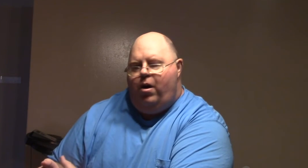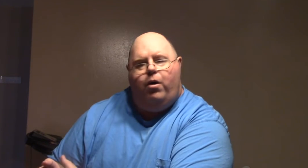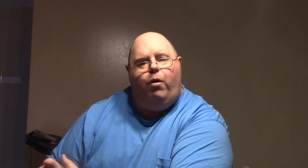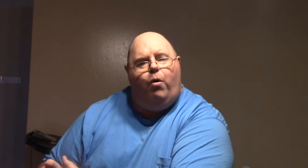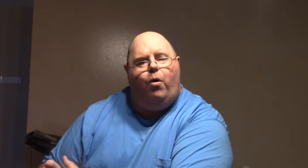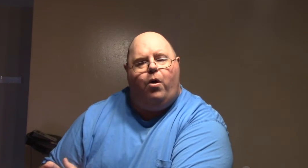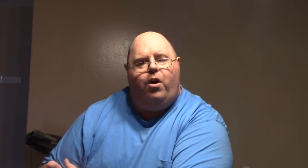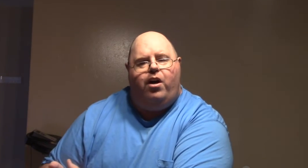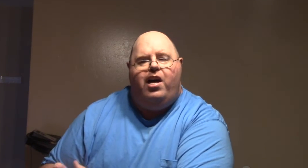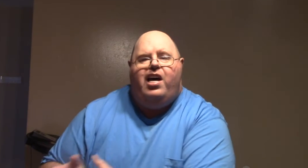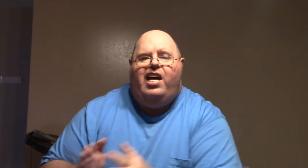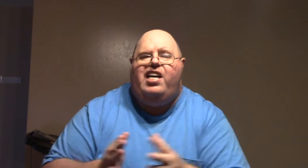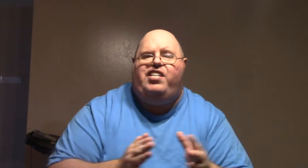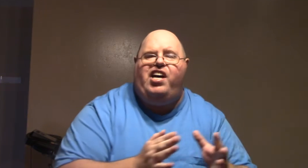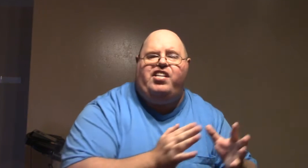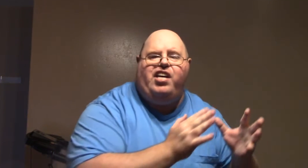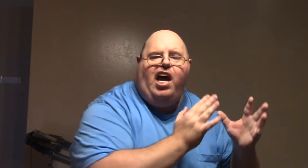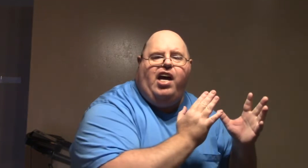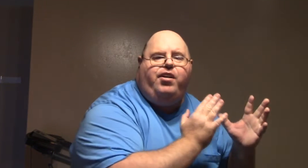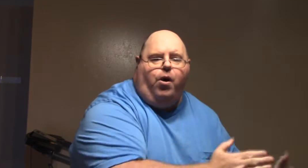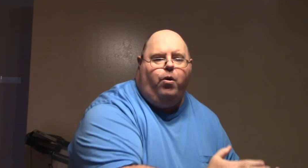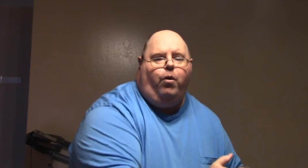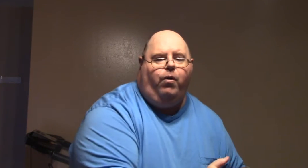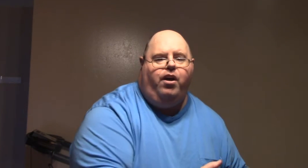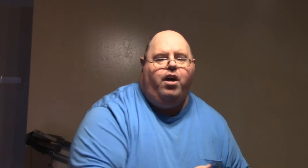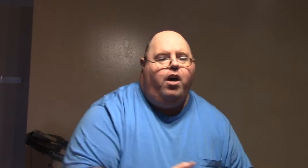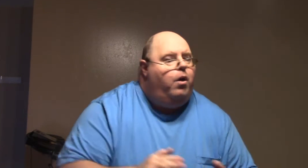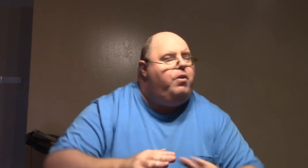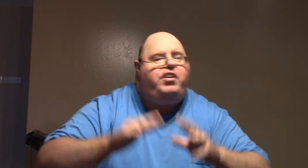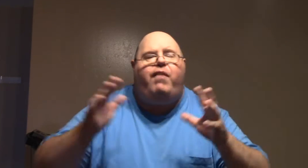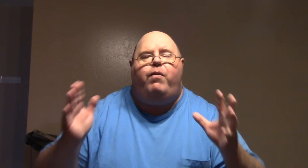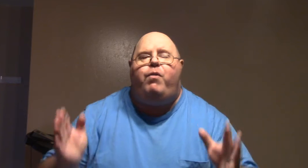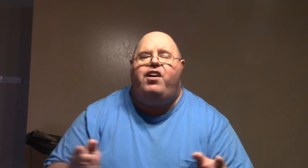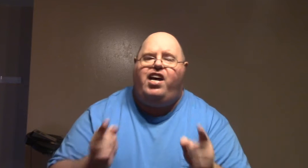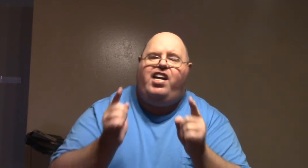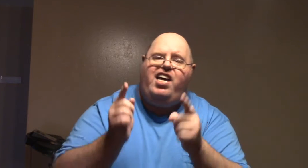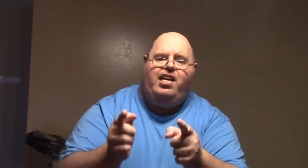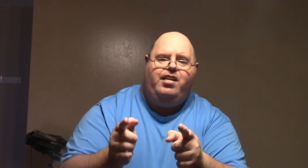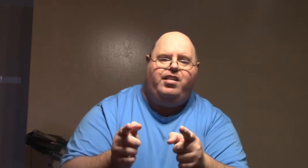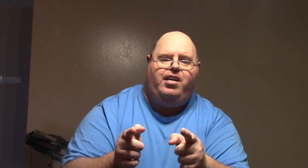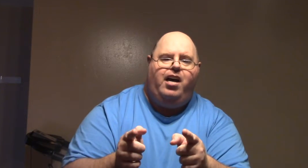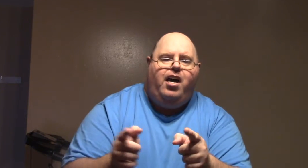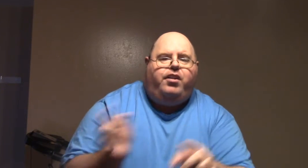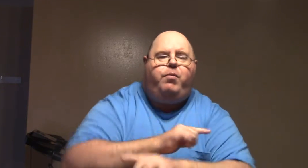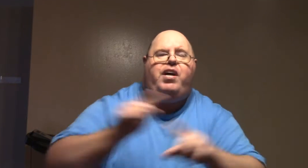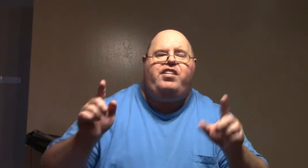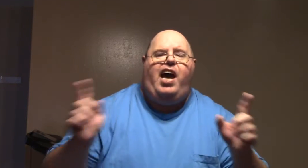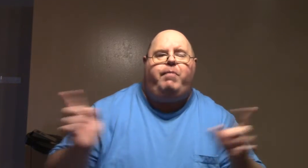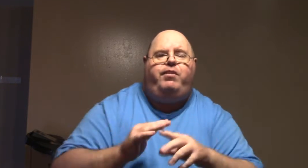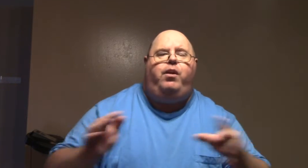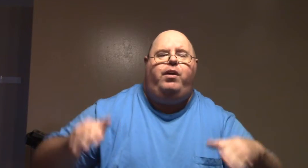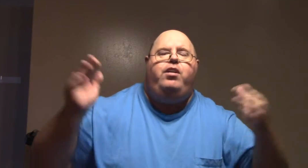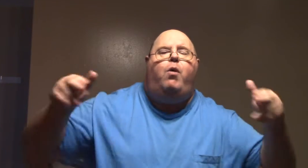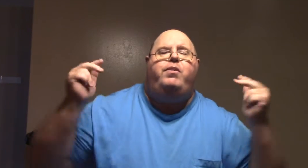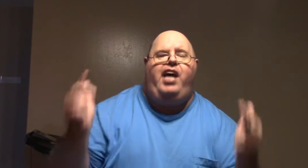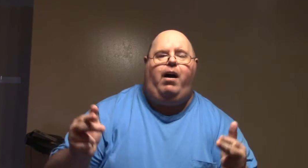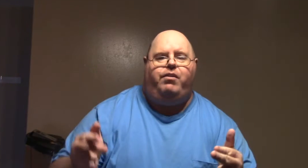Or is it a girl? Whichever one that it is, there is absolutely no doubt